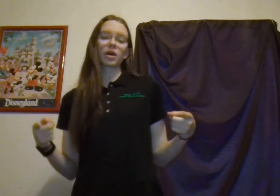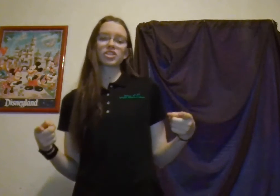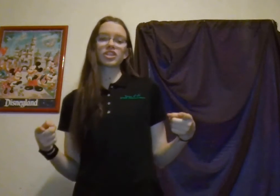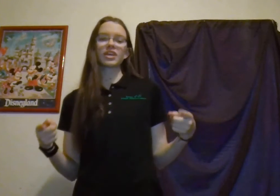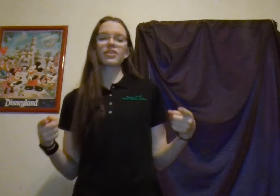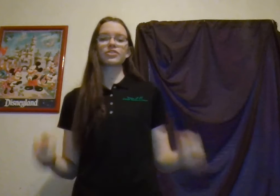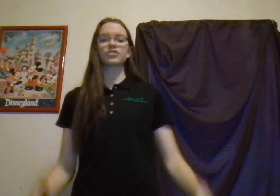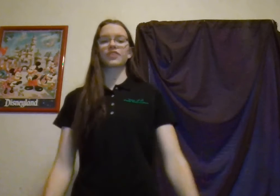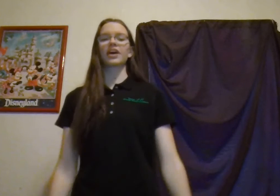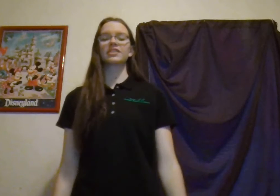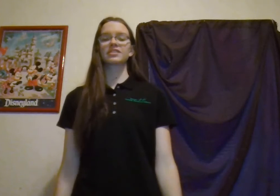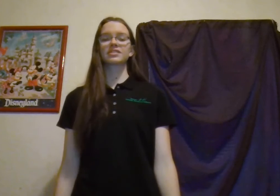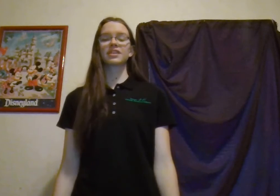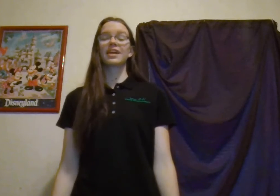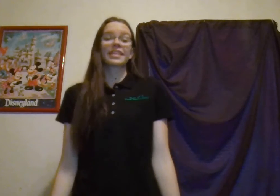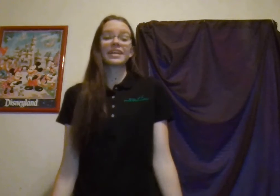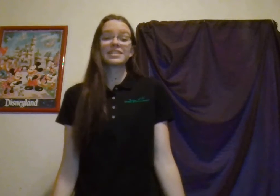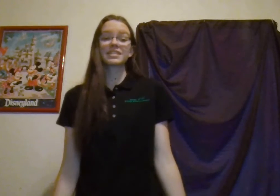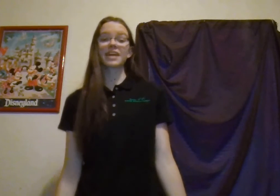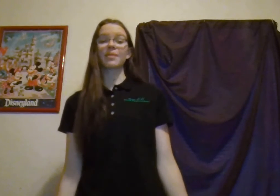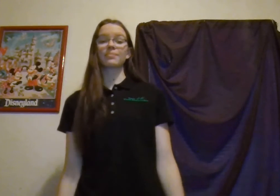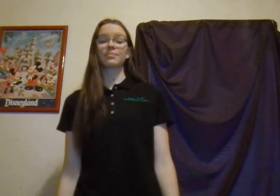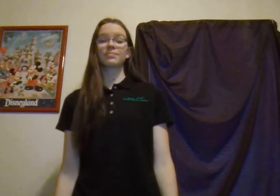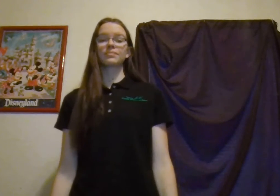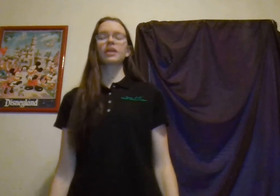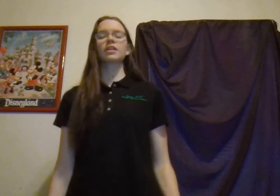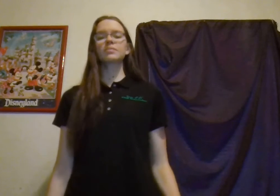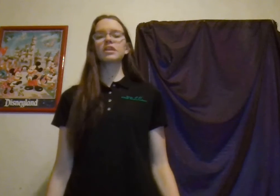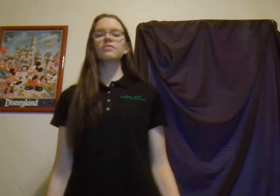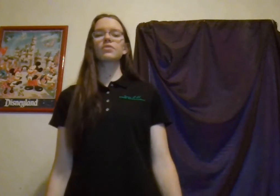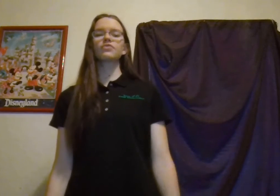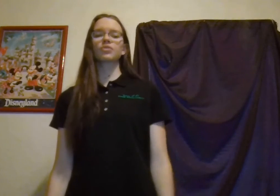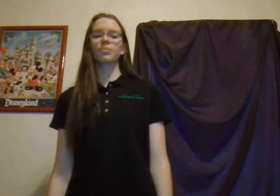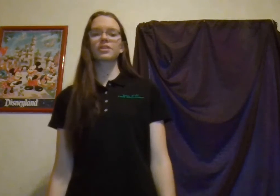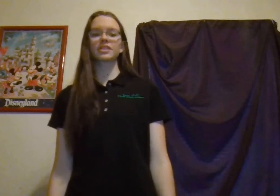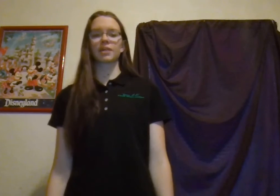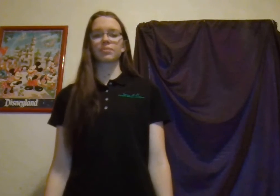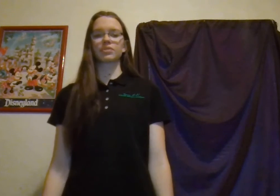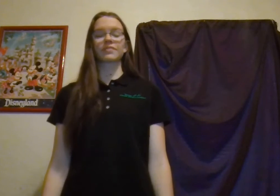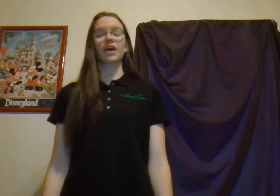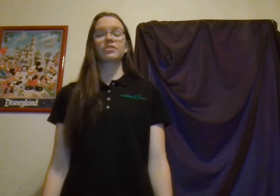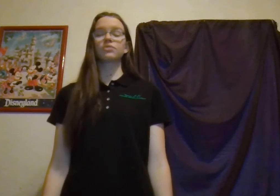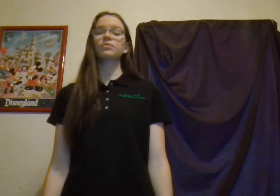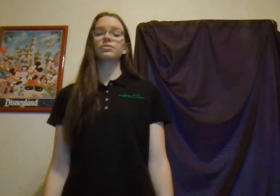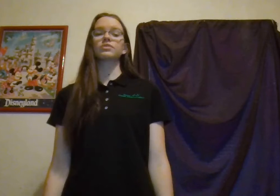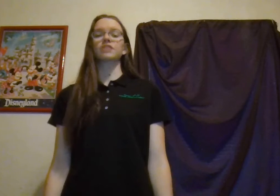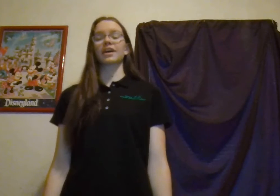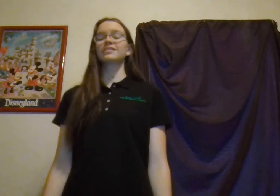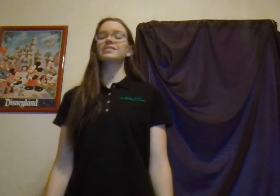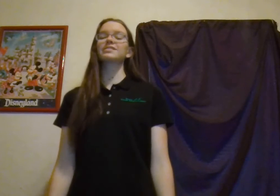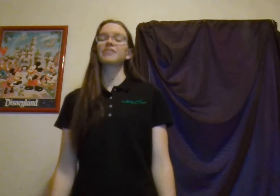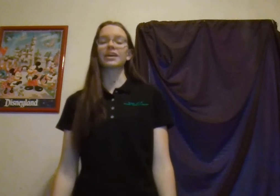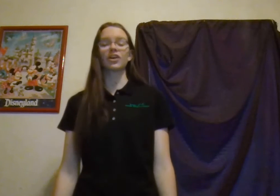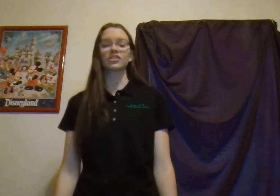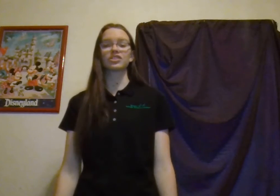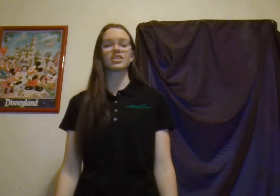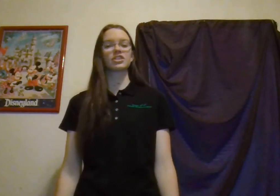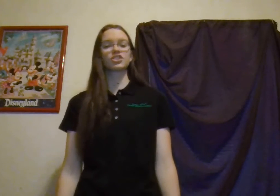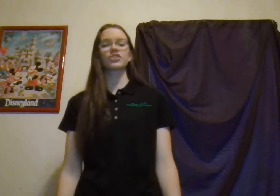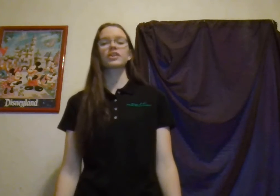watching it on your device. That's STEM. Now let me give you a few more examples of how you use science, technology, engineering,